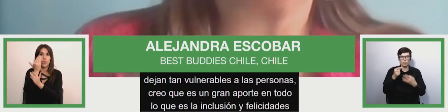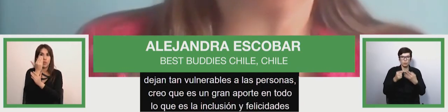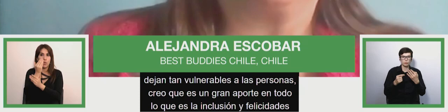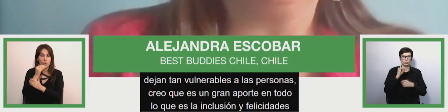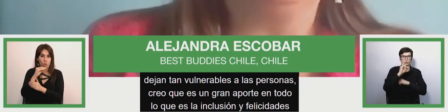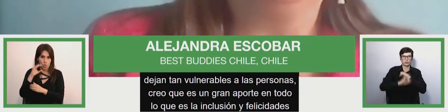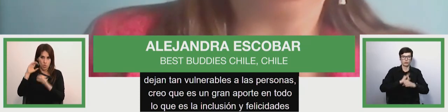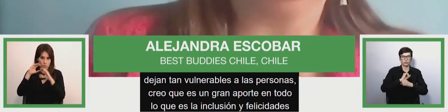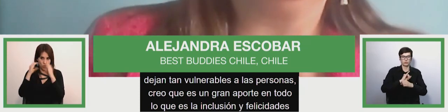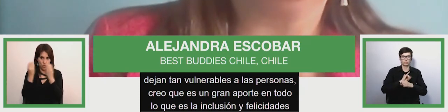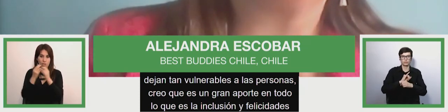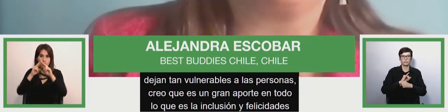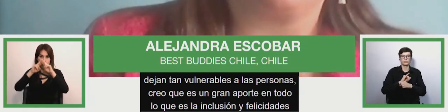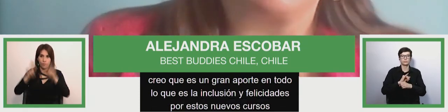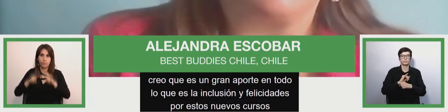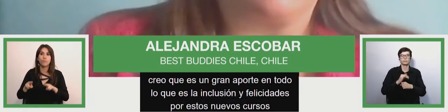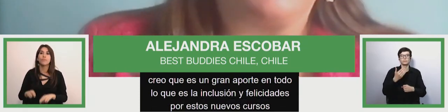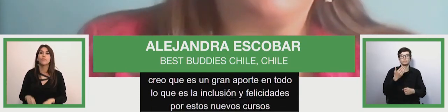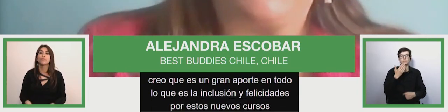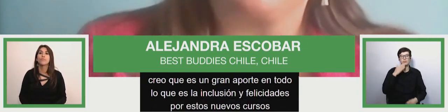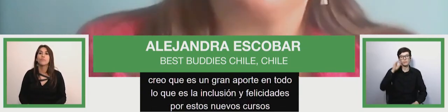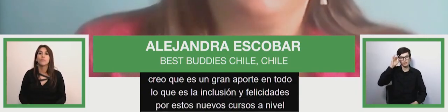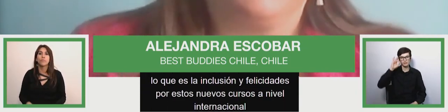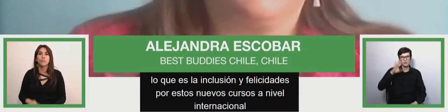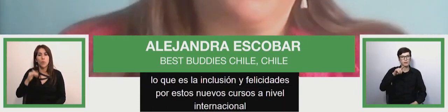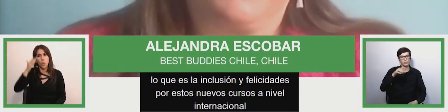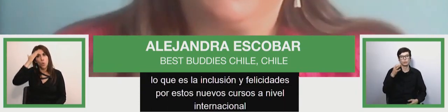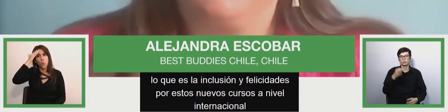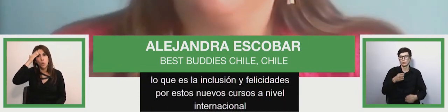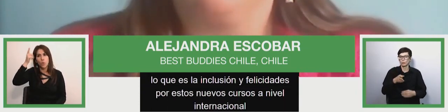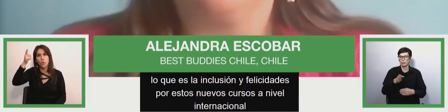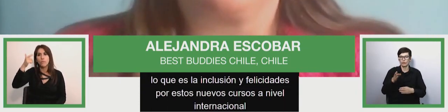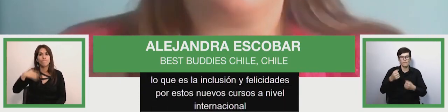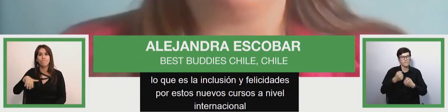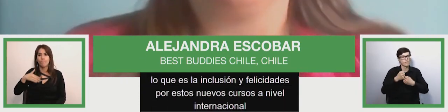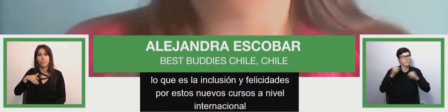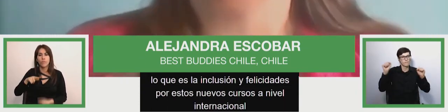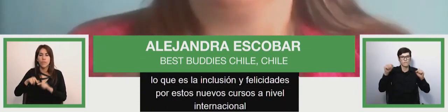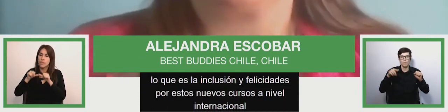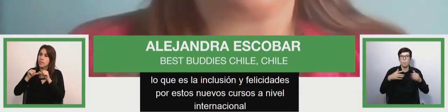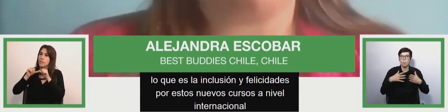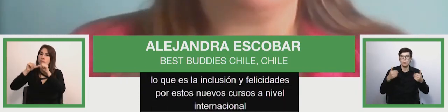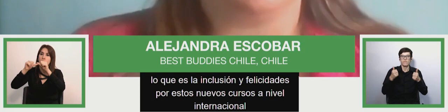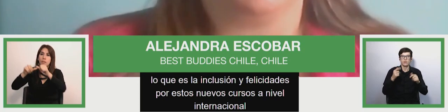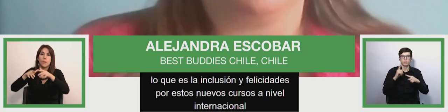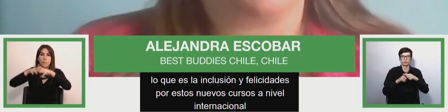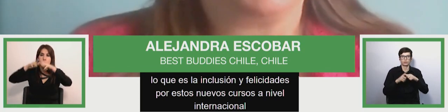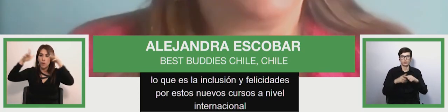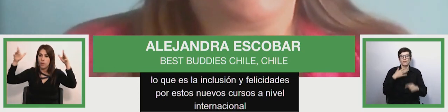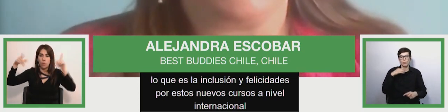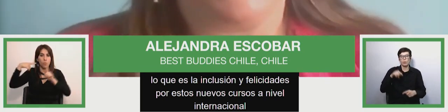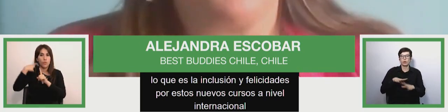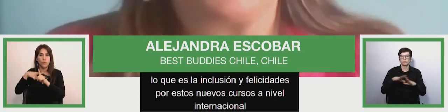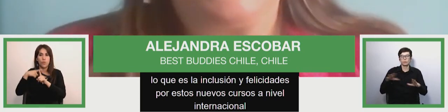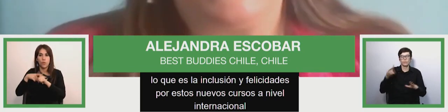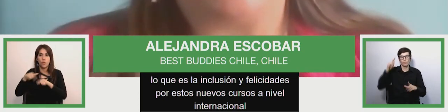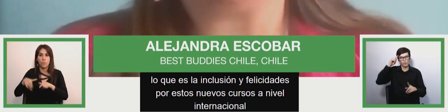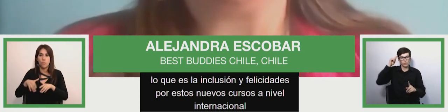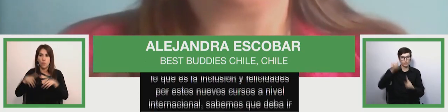it's um a big contribution to everything that's to do with inclusion and think congratulations